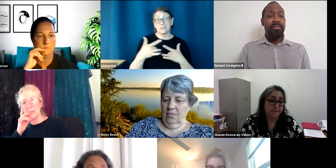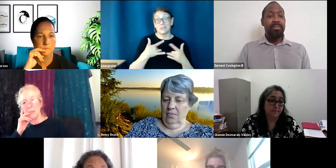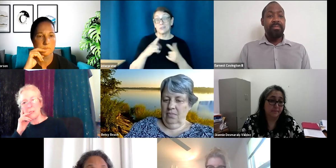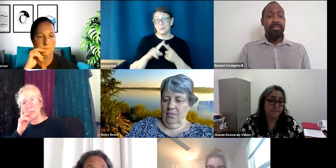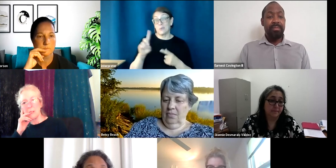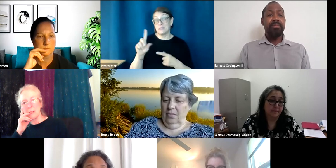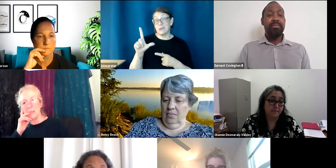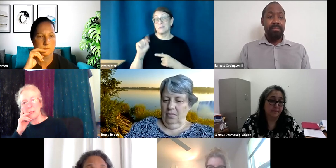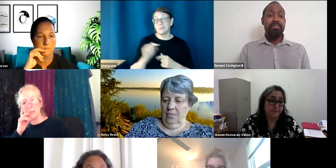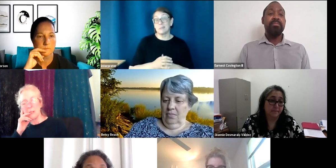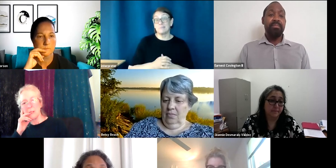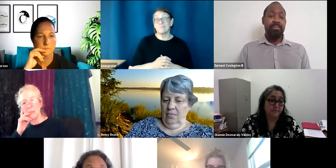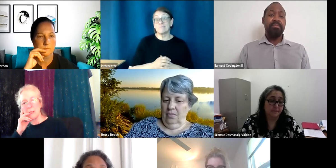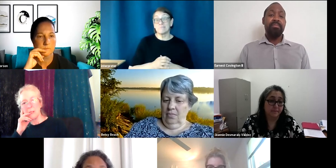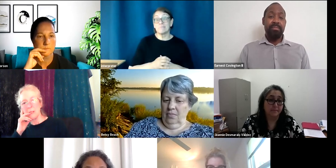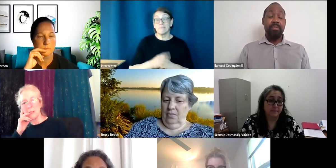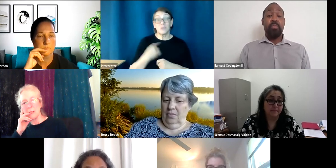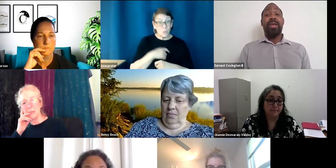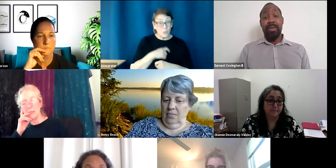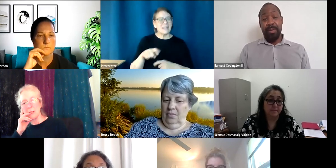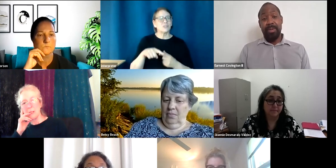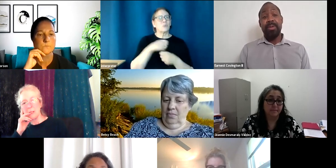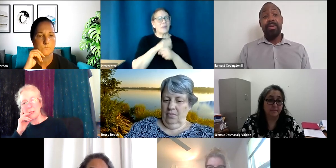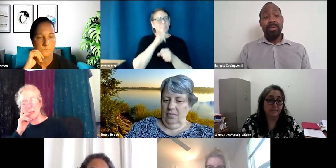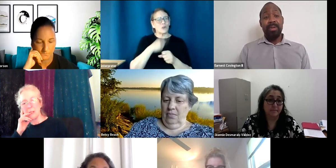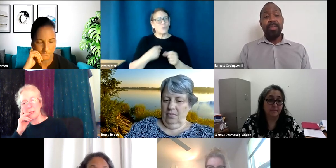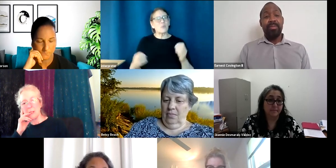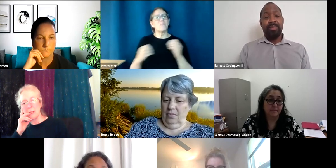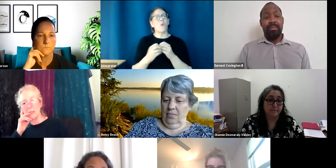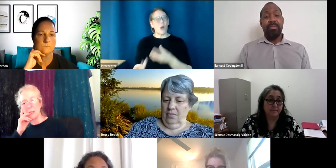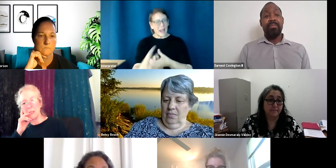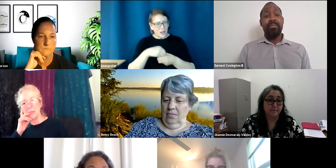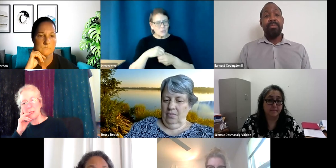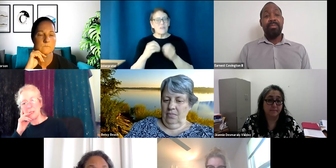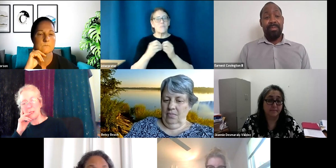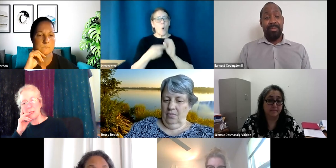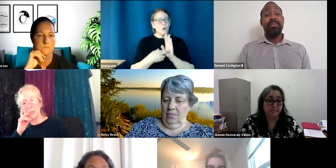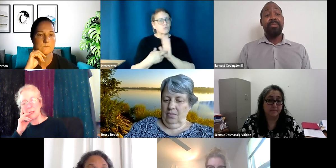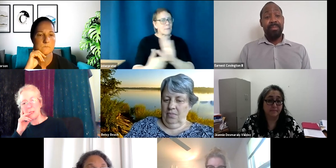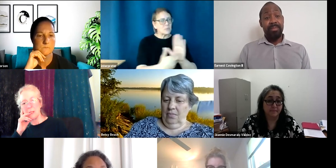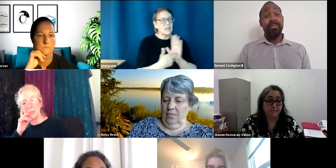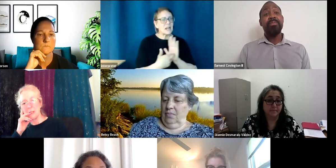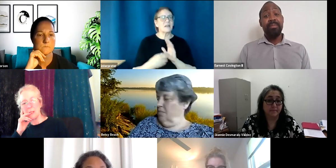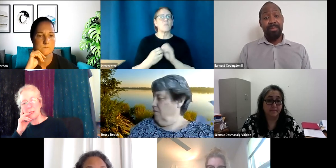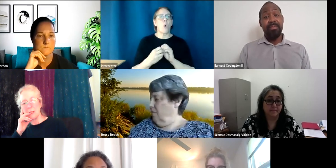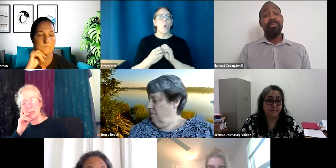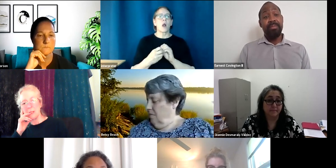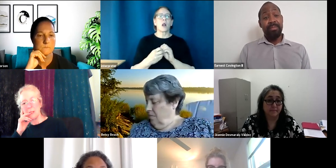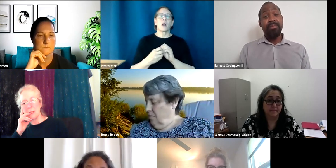that, uh, we can make sure that we're more inclusive, more representative and more, uh, reflective of, of the